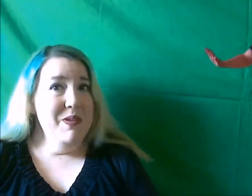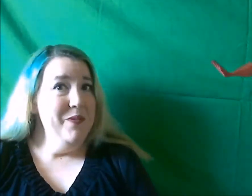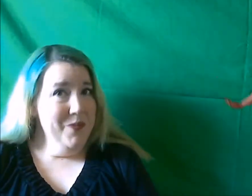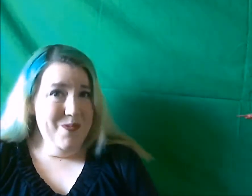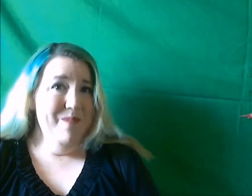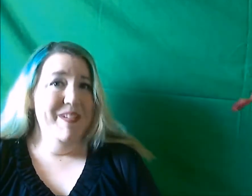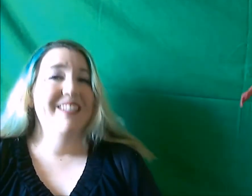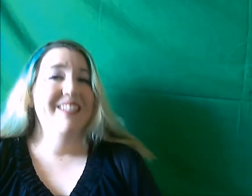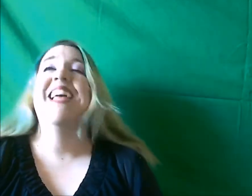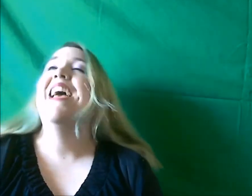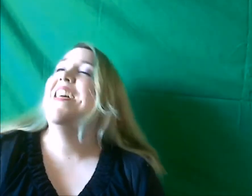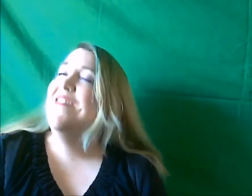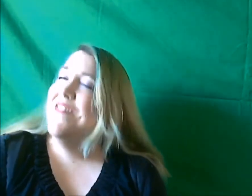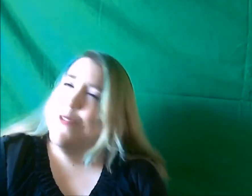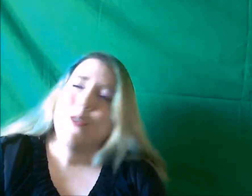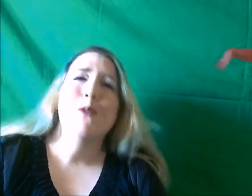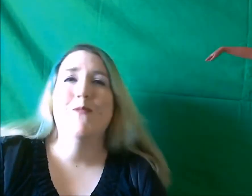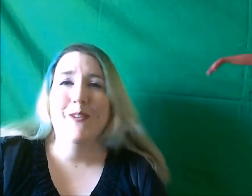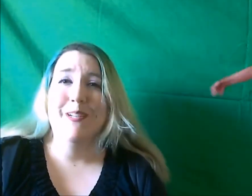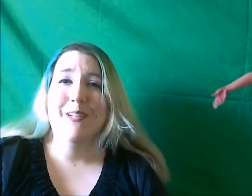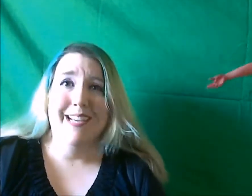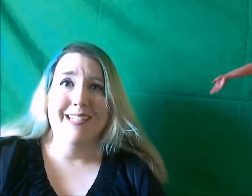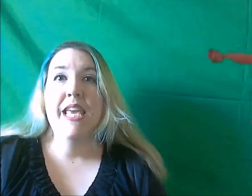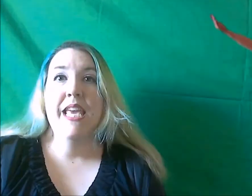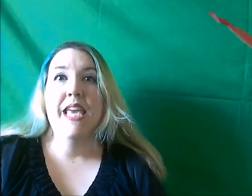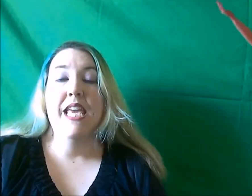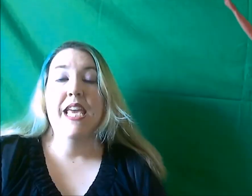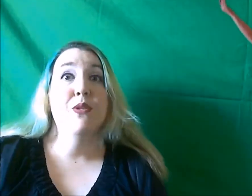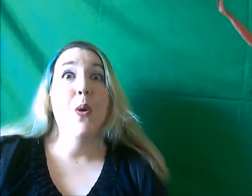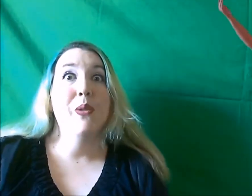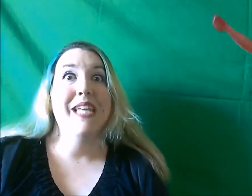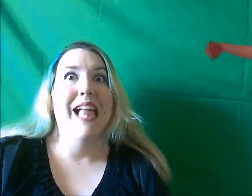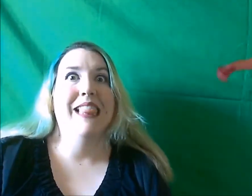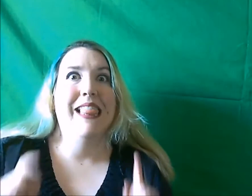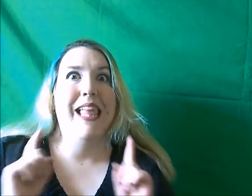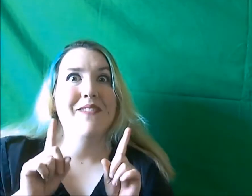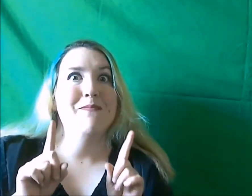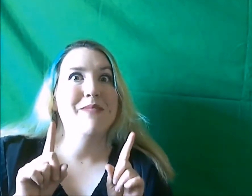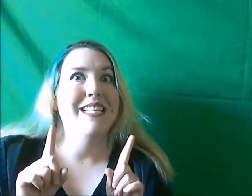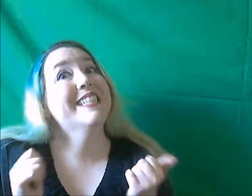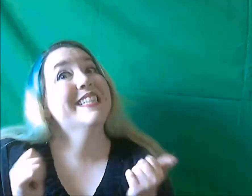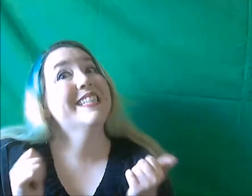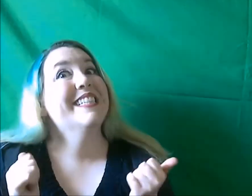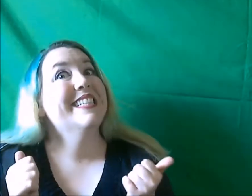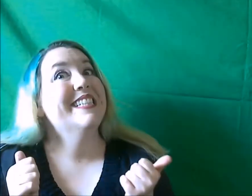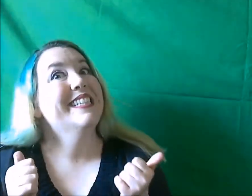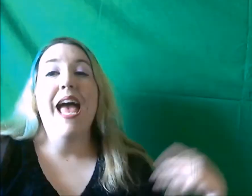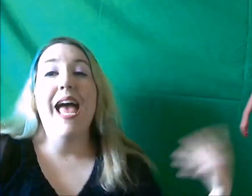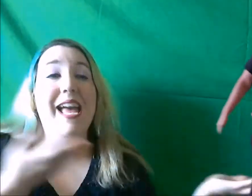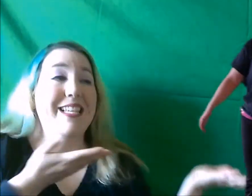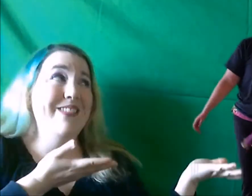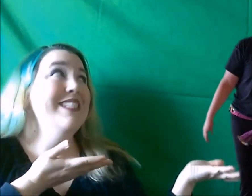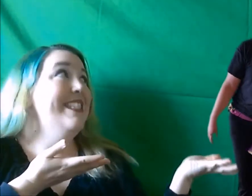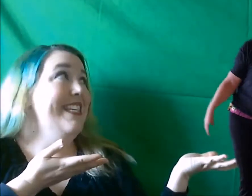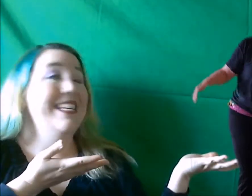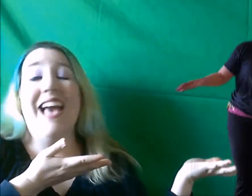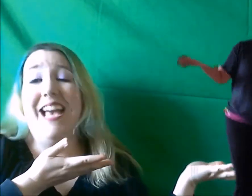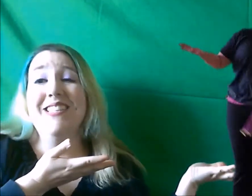woman and so very nice. It was only 11 minutes. As you can see I started